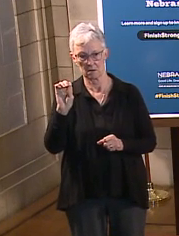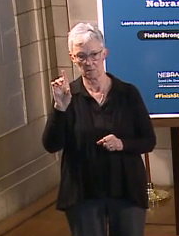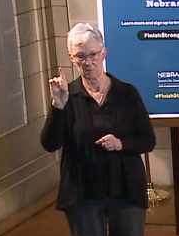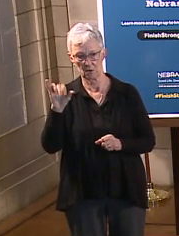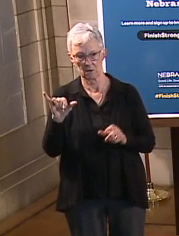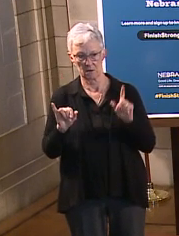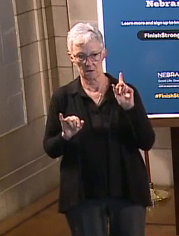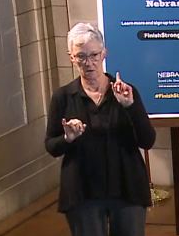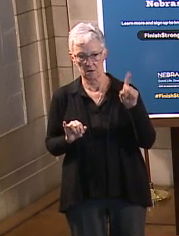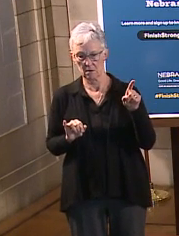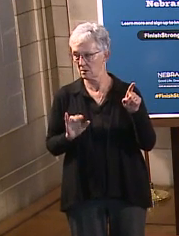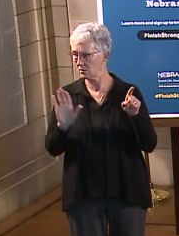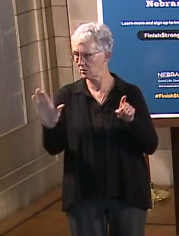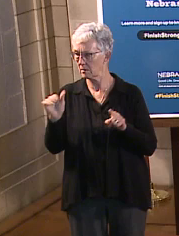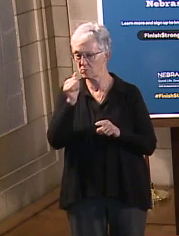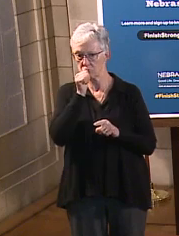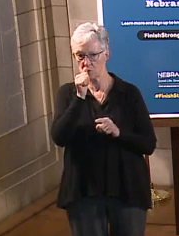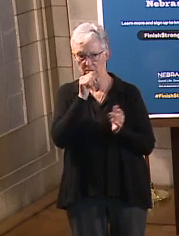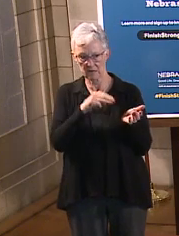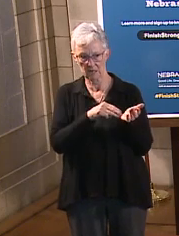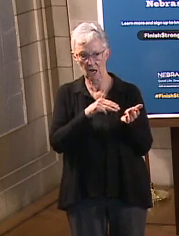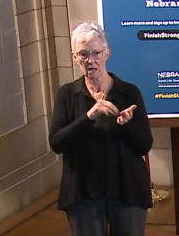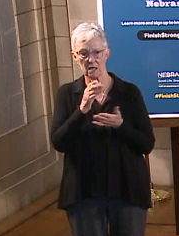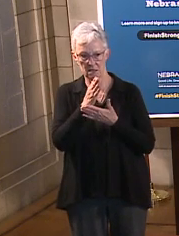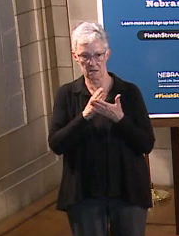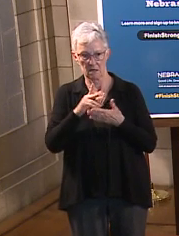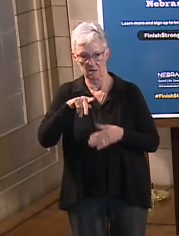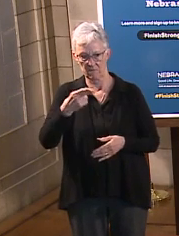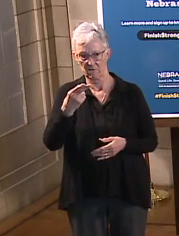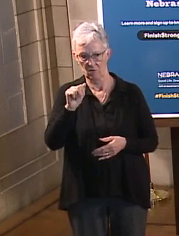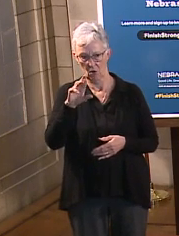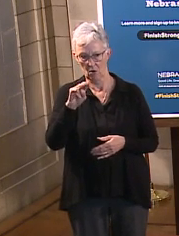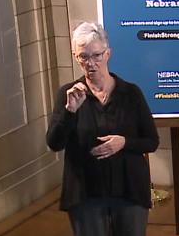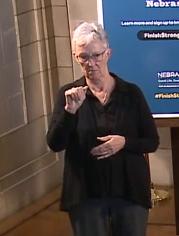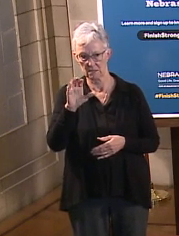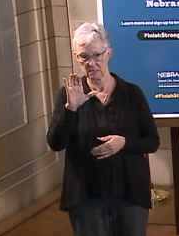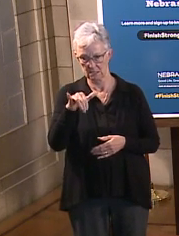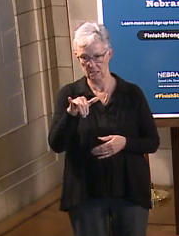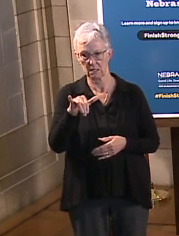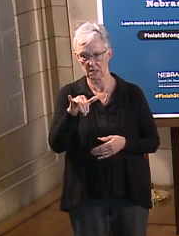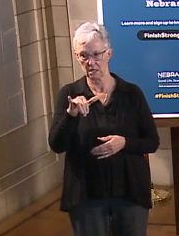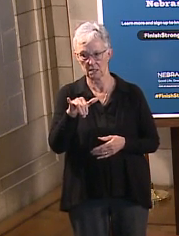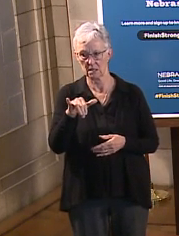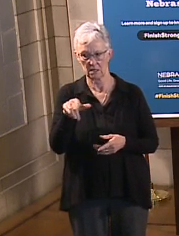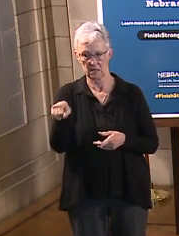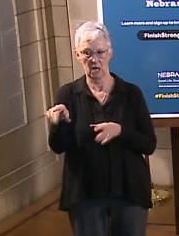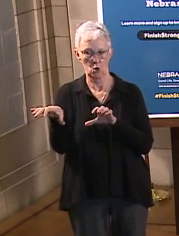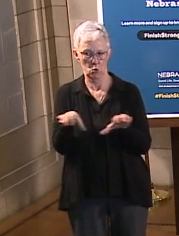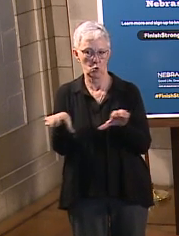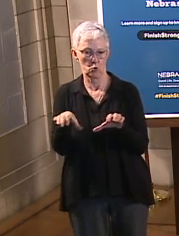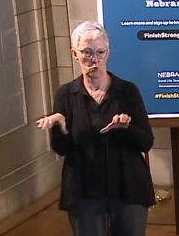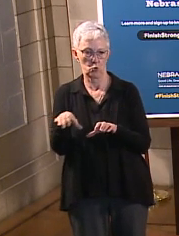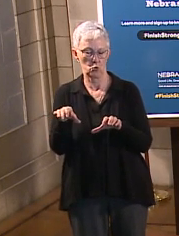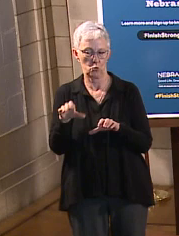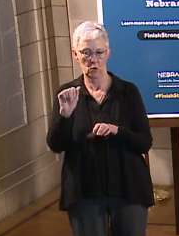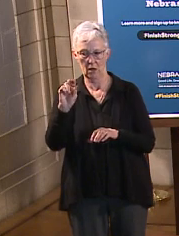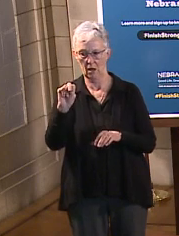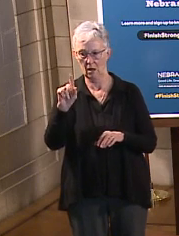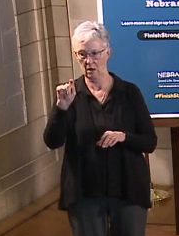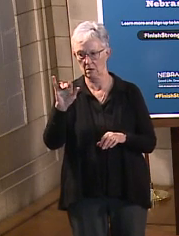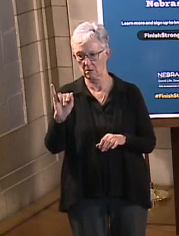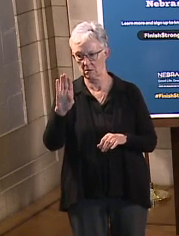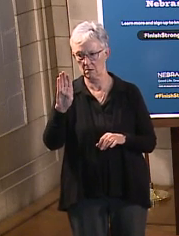out to their provider. There are some pharmacies throughout the state that are providing them. So you can reach out to your medical provider or some